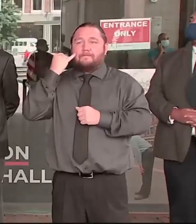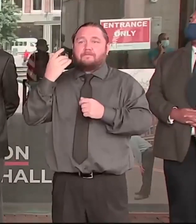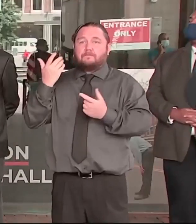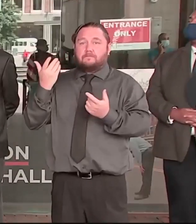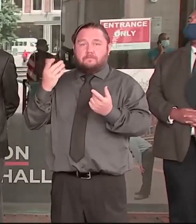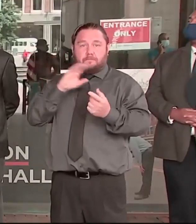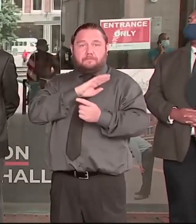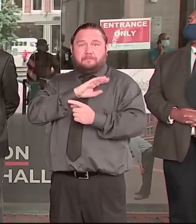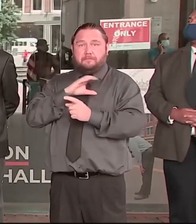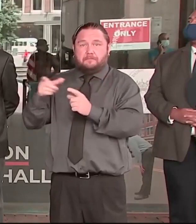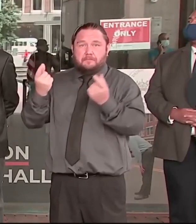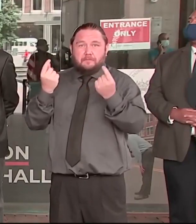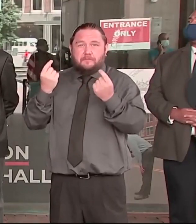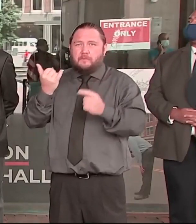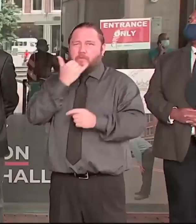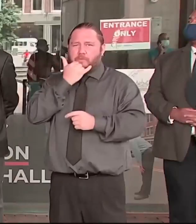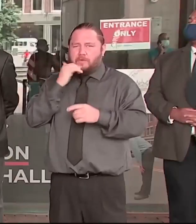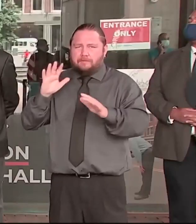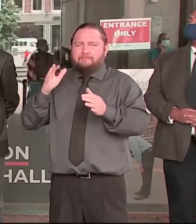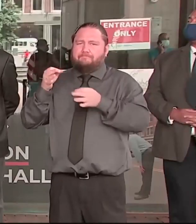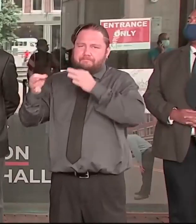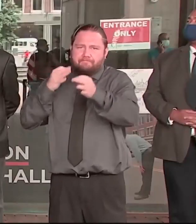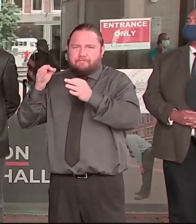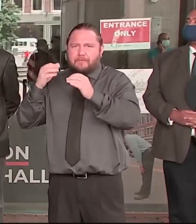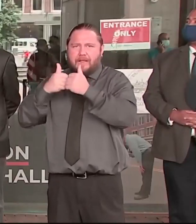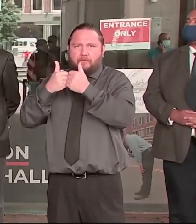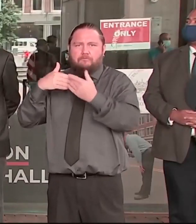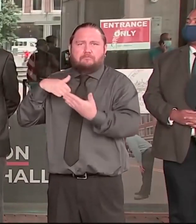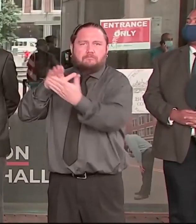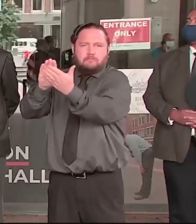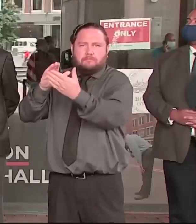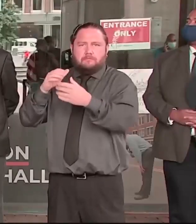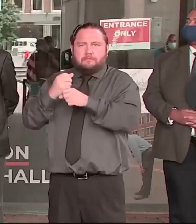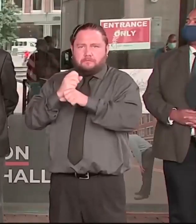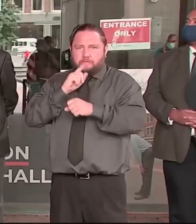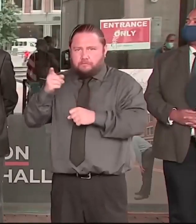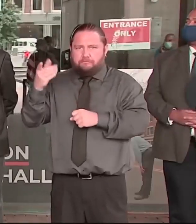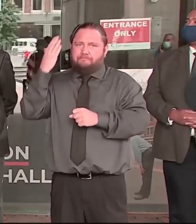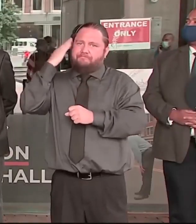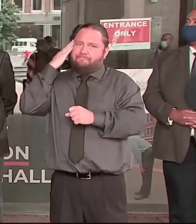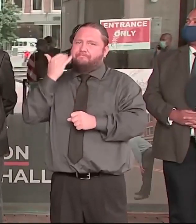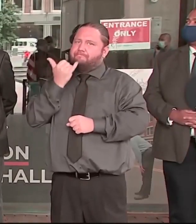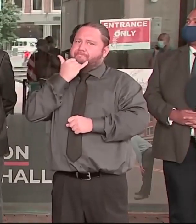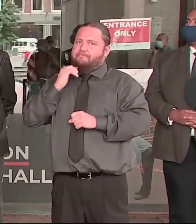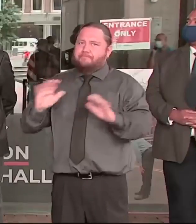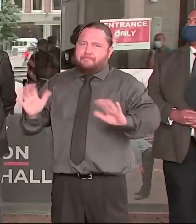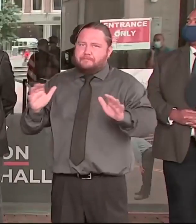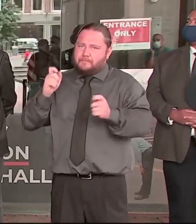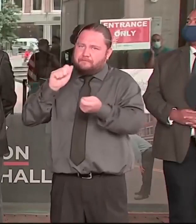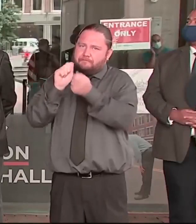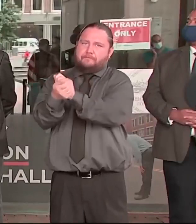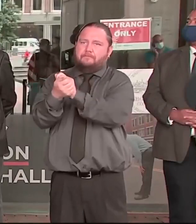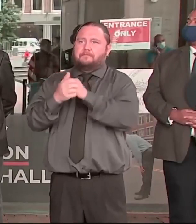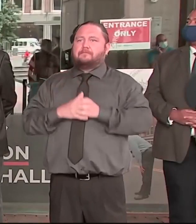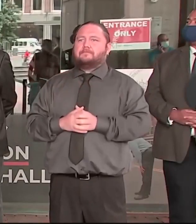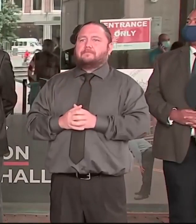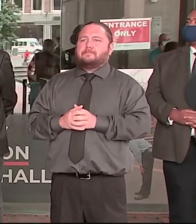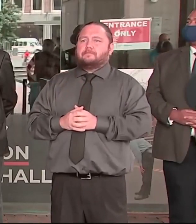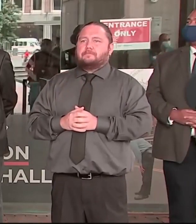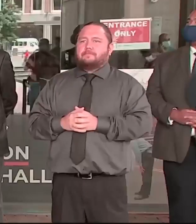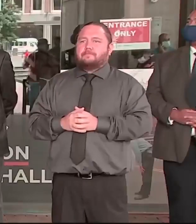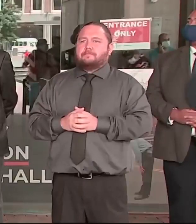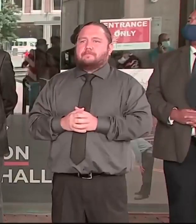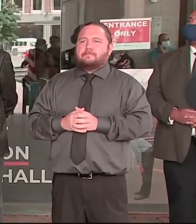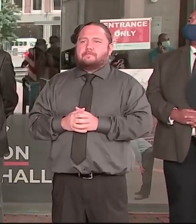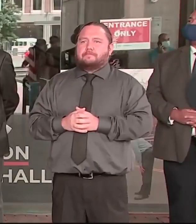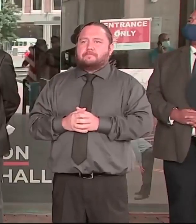I can also announce that moving forward, Boston Police Department will no longer use the hair test for evidence of drug use in